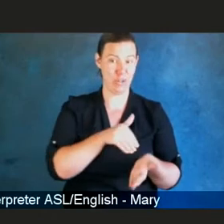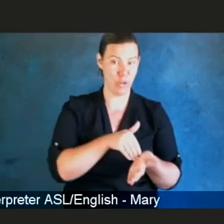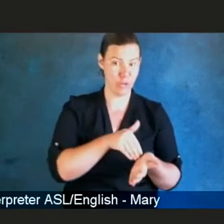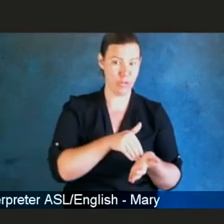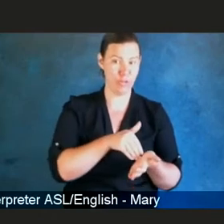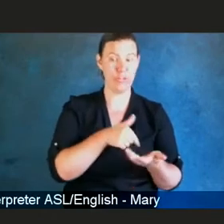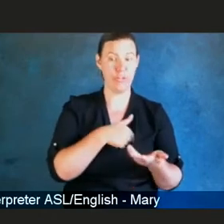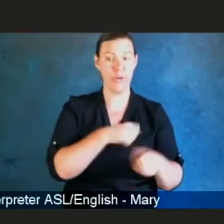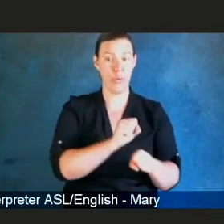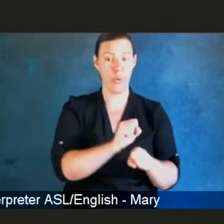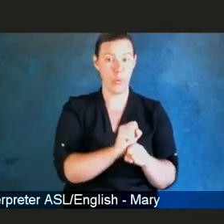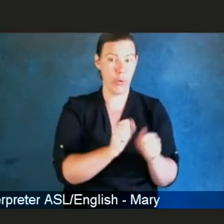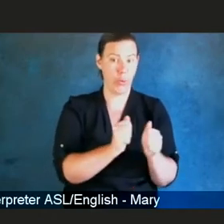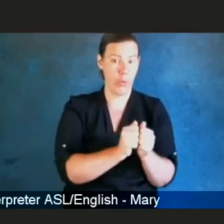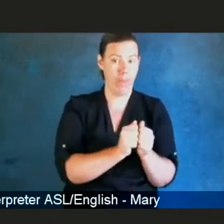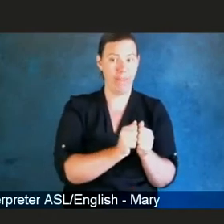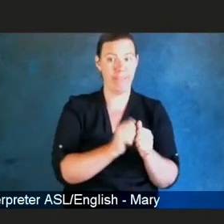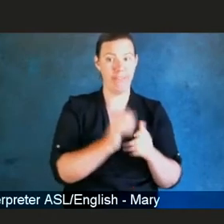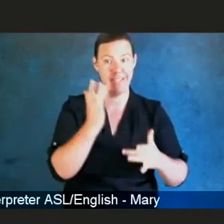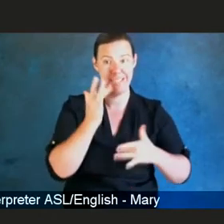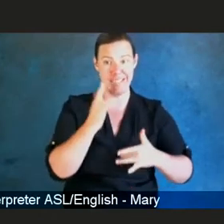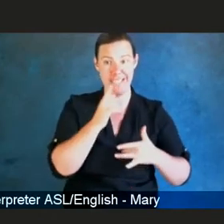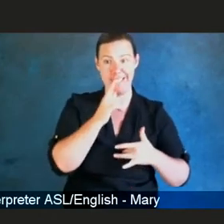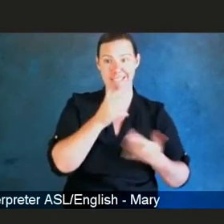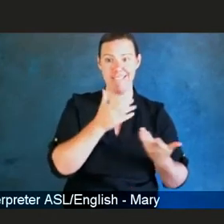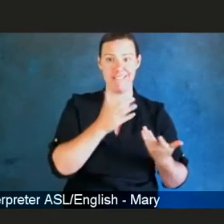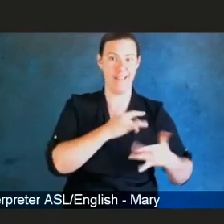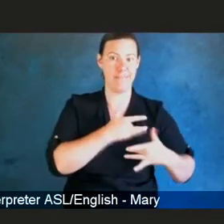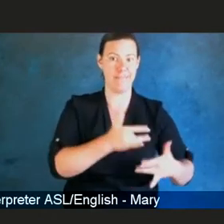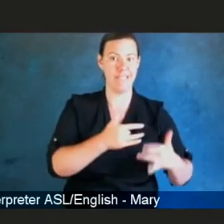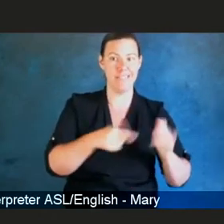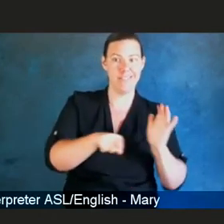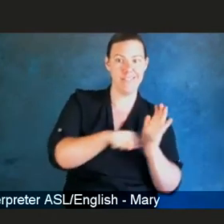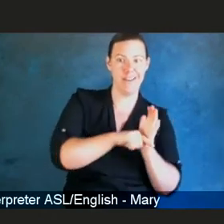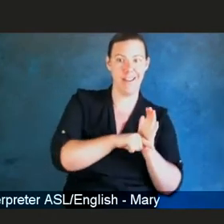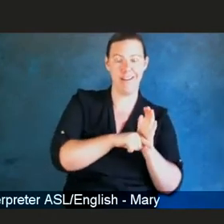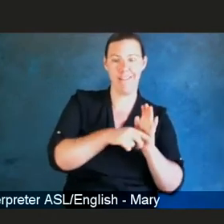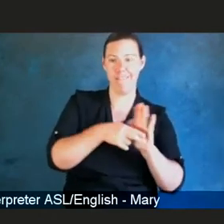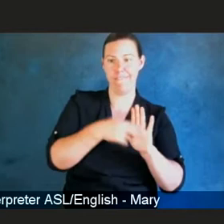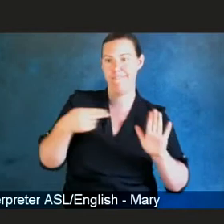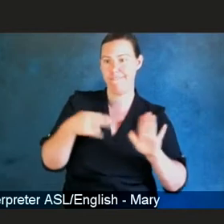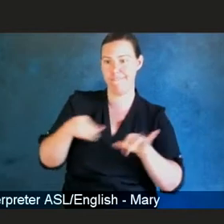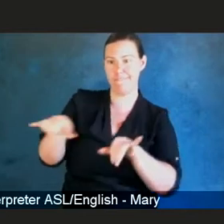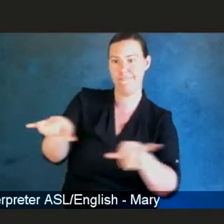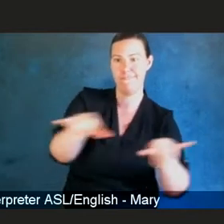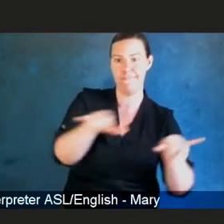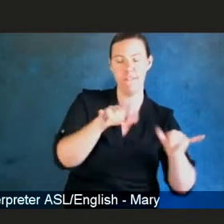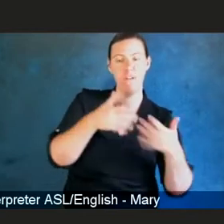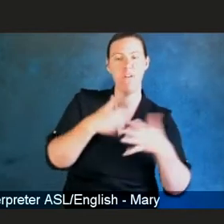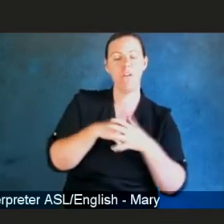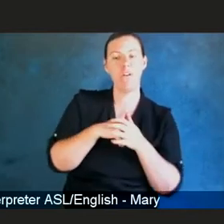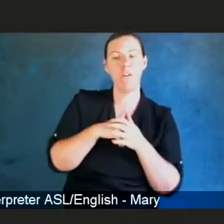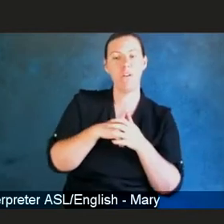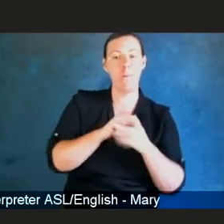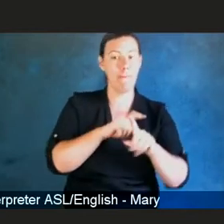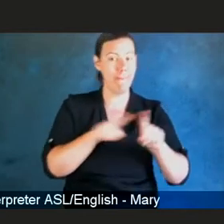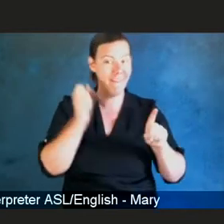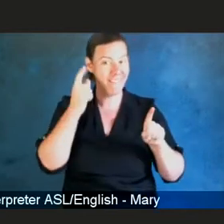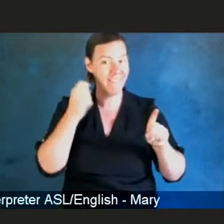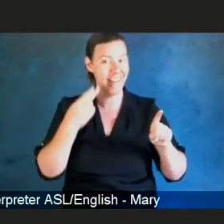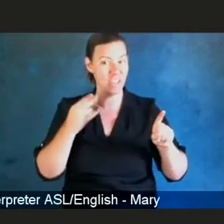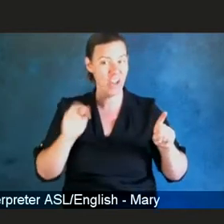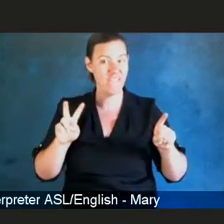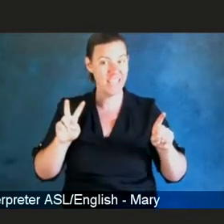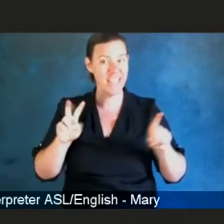worked with stigmatized diseases. I started a patient advocacy organization in herpes. But in HIV, it was different. You know, Larry